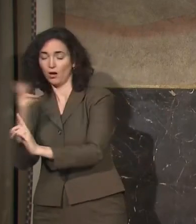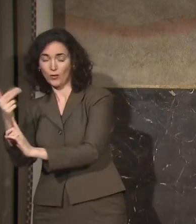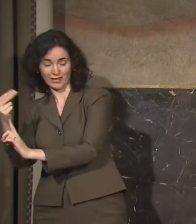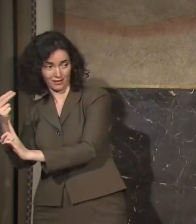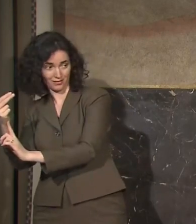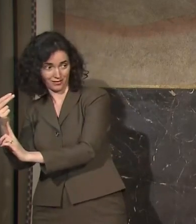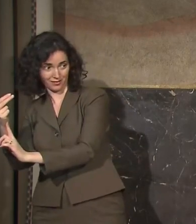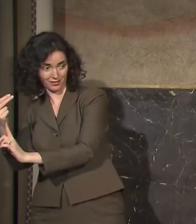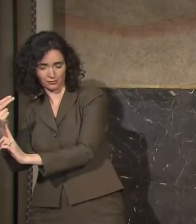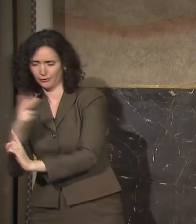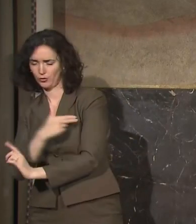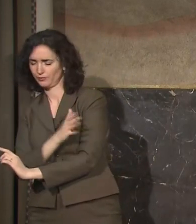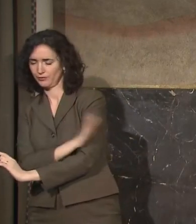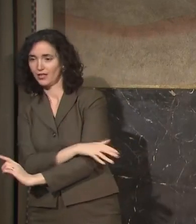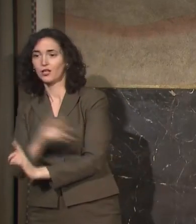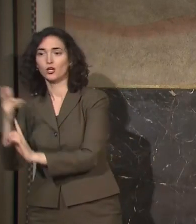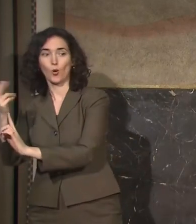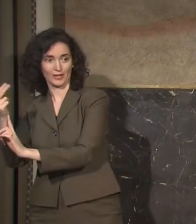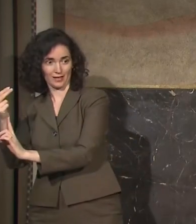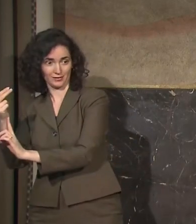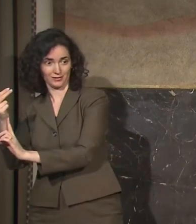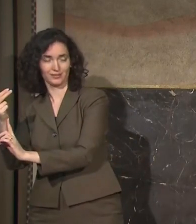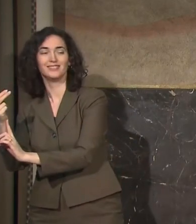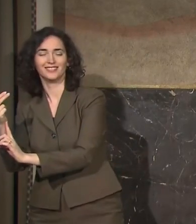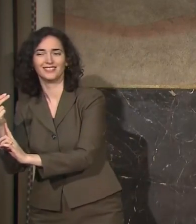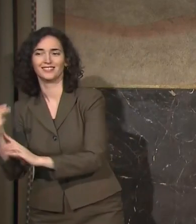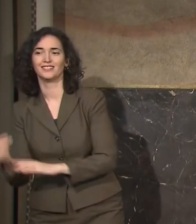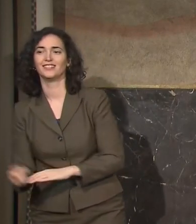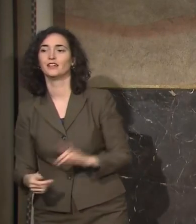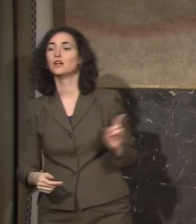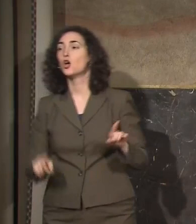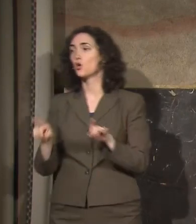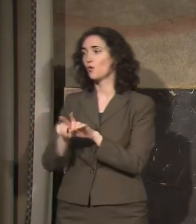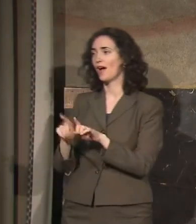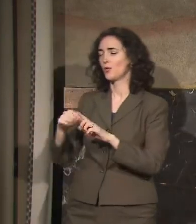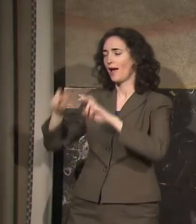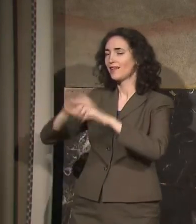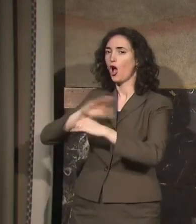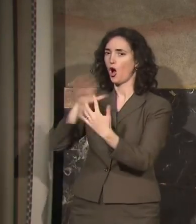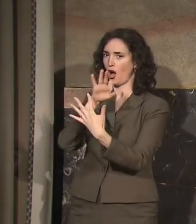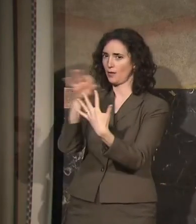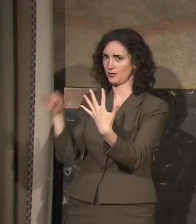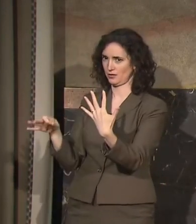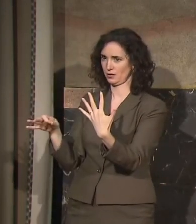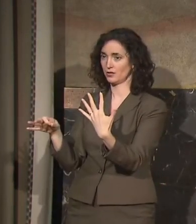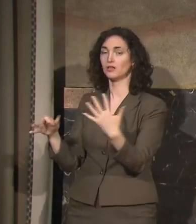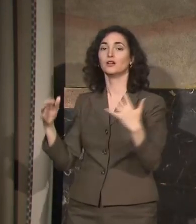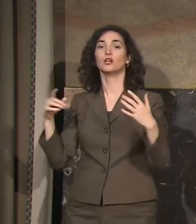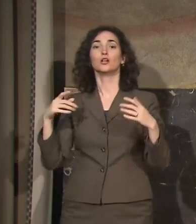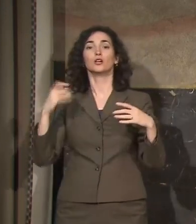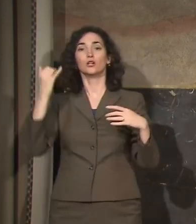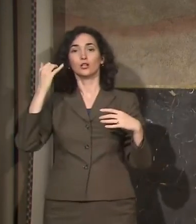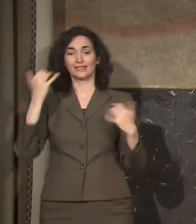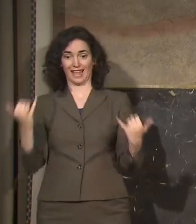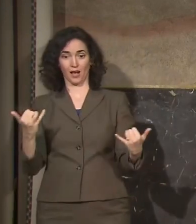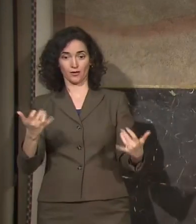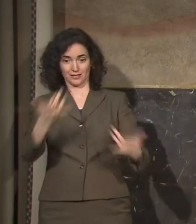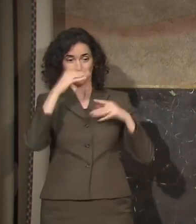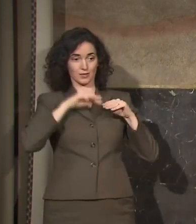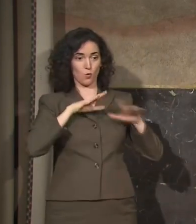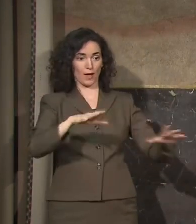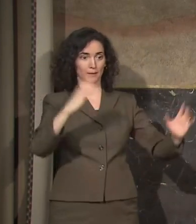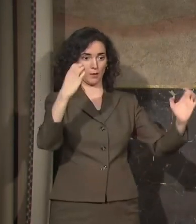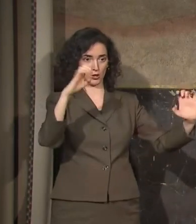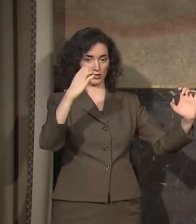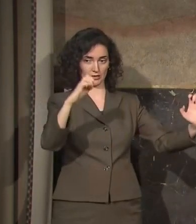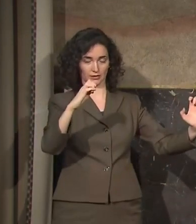Well, first of all, we are looking at all options. They're in the middle of a public health emergency such as the one we are having right